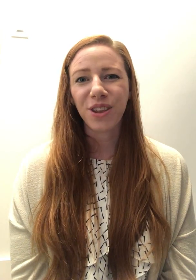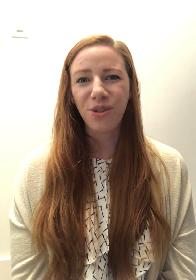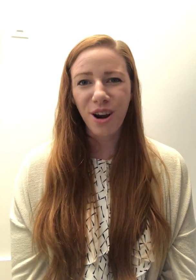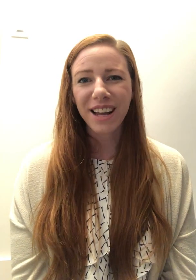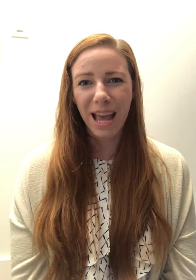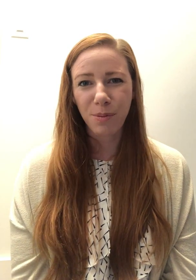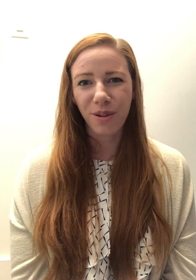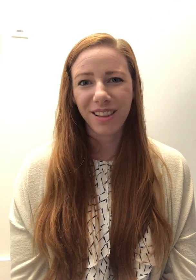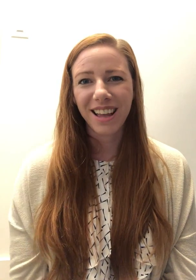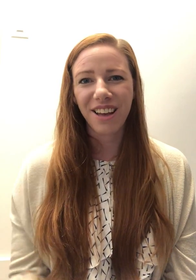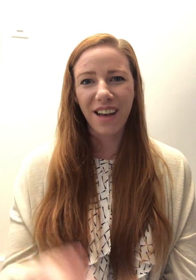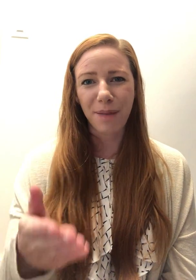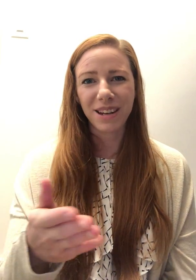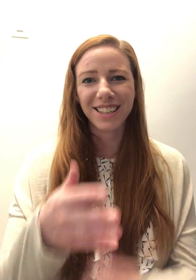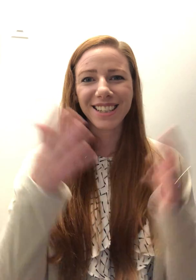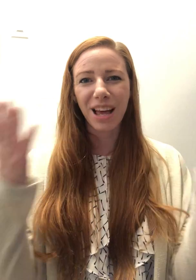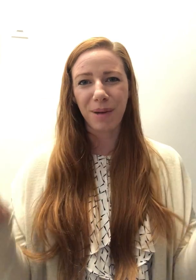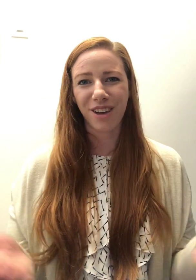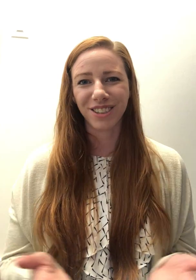you are capable of happiness abound.